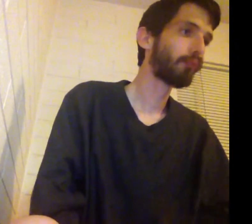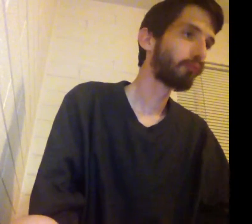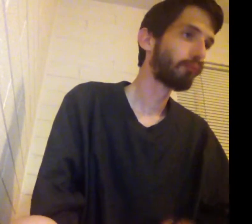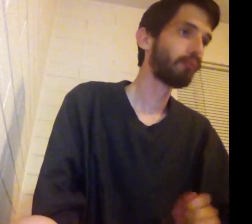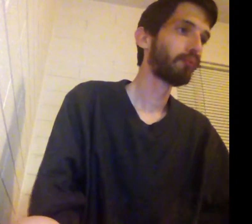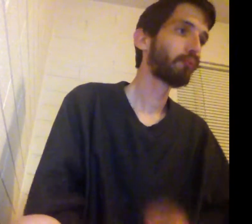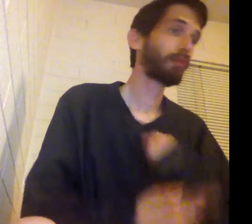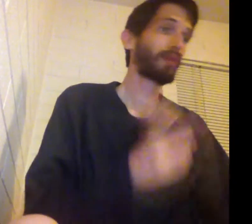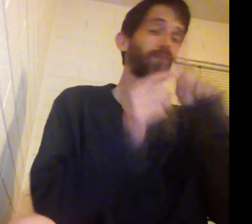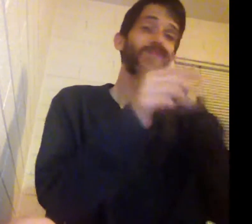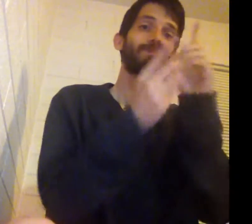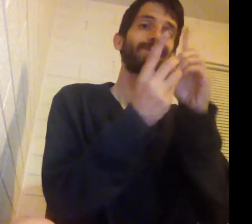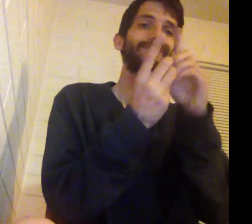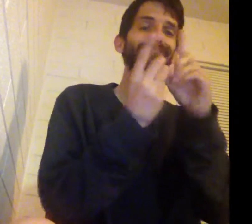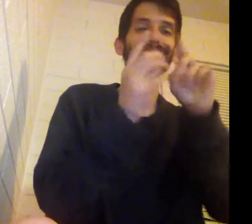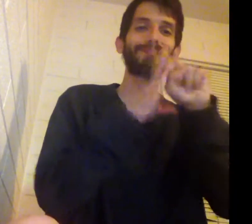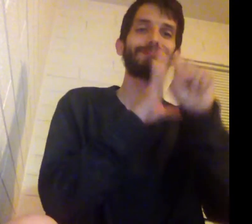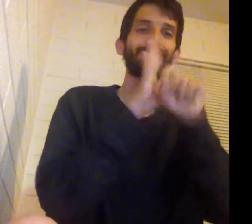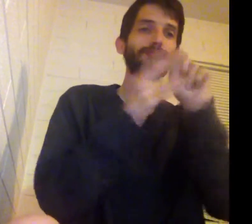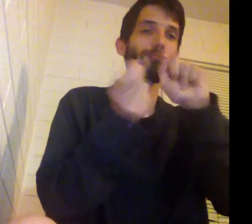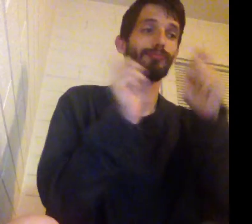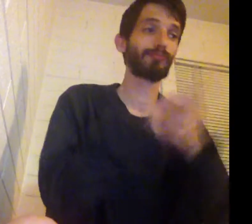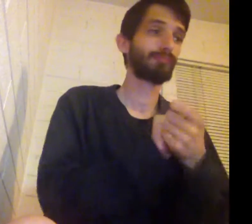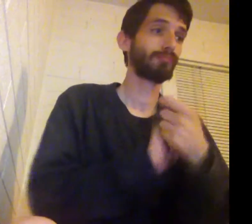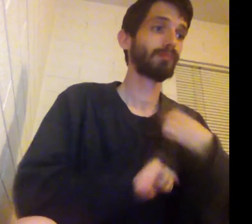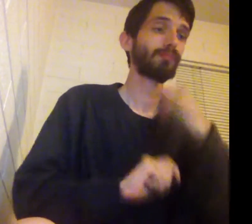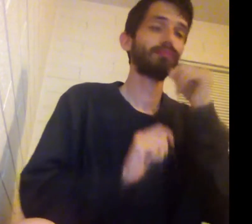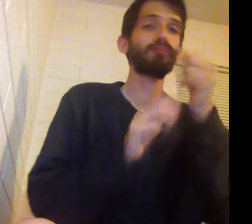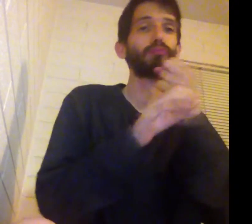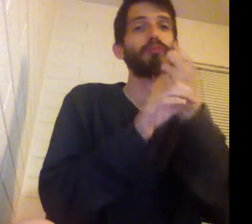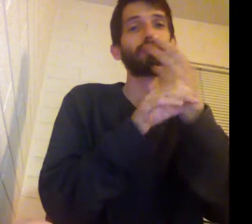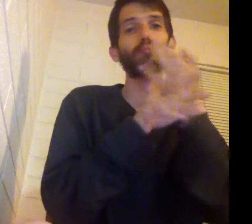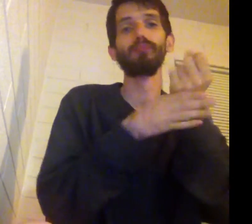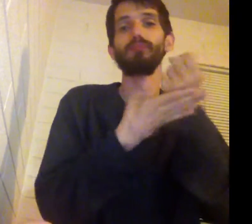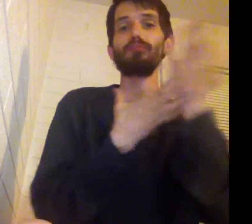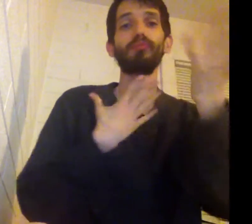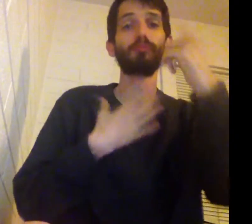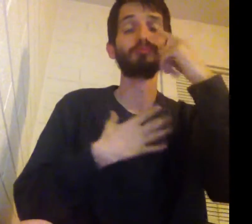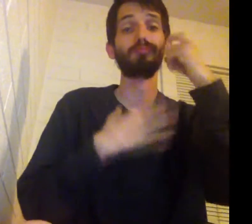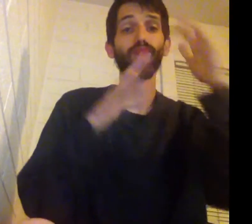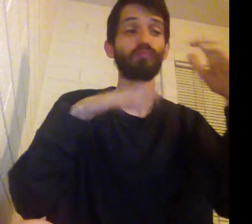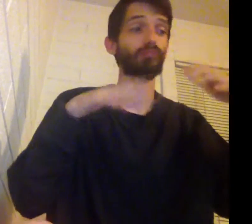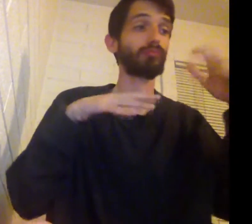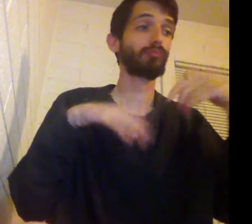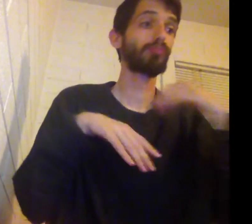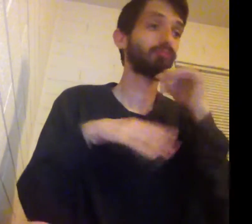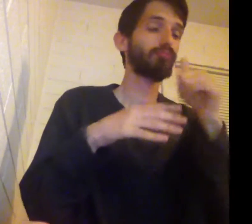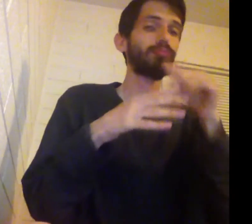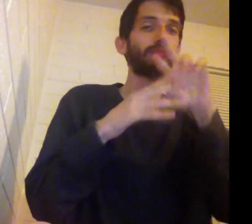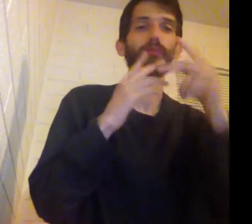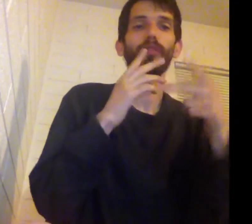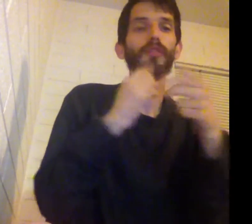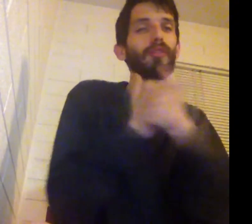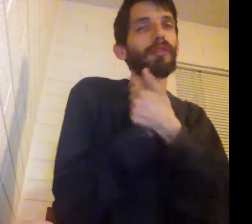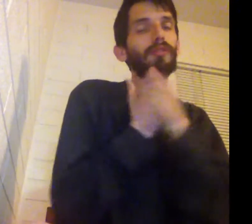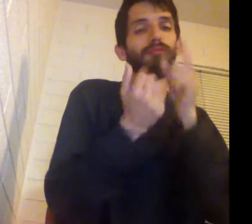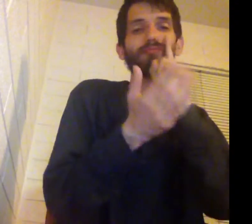You're our first date girl, the seasons changed, it got washed away in the summer rain You can't undo a fall like this, cause